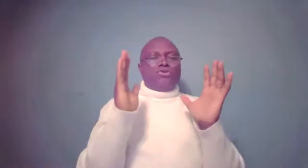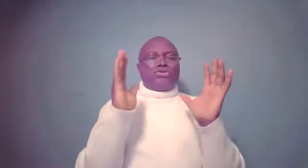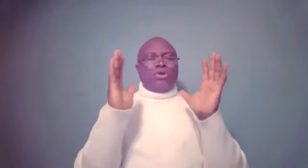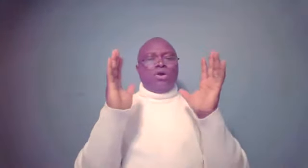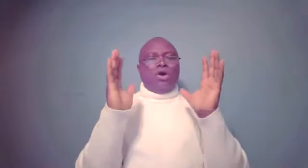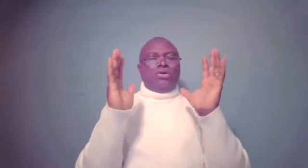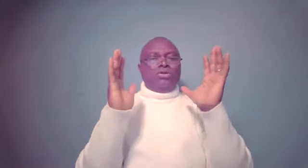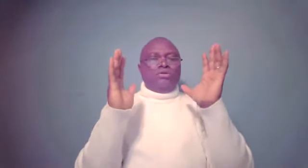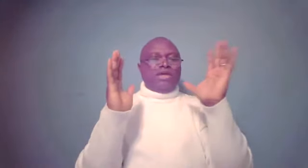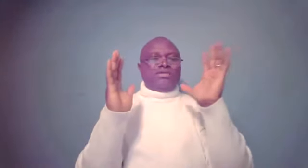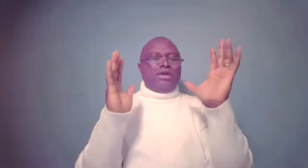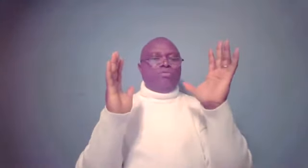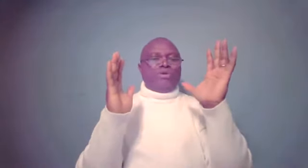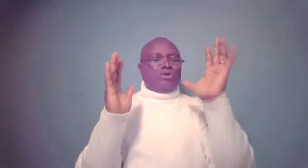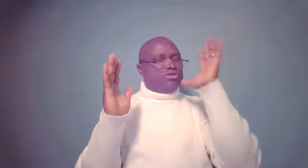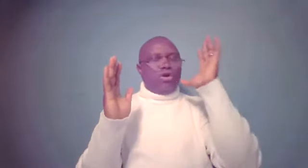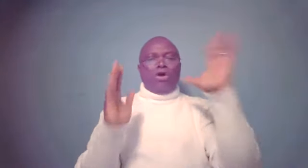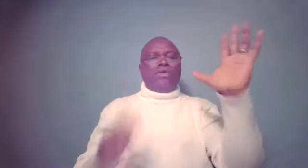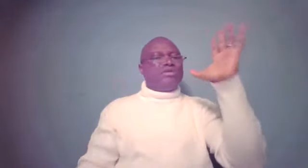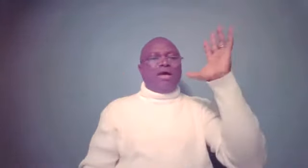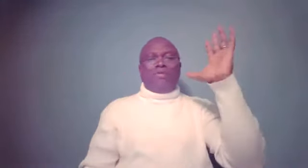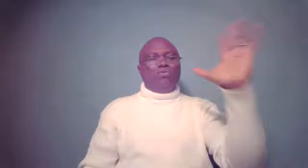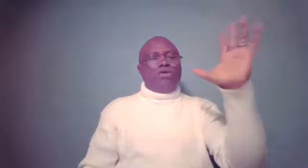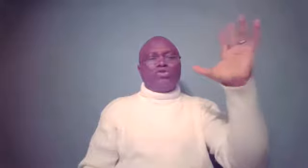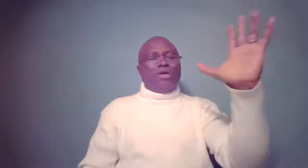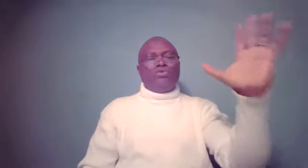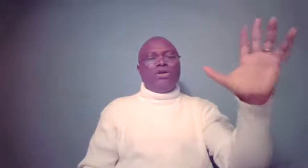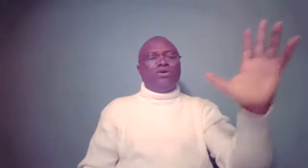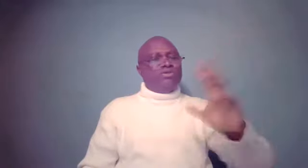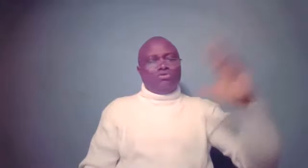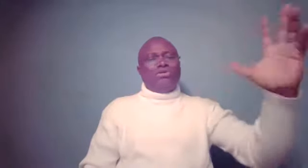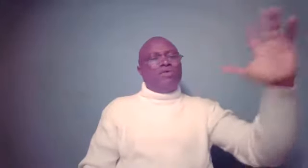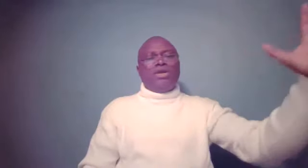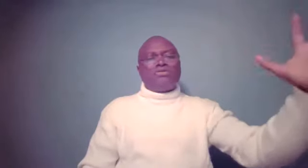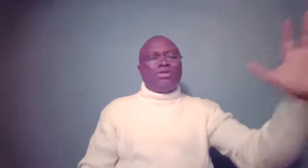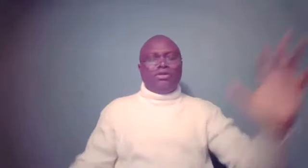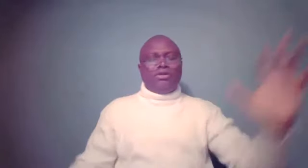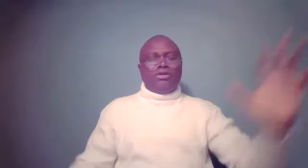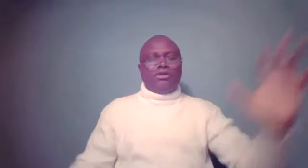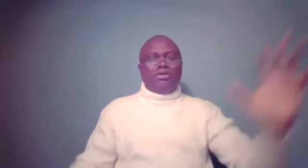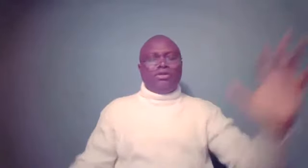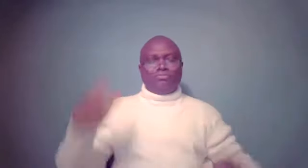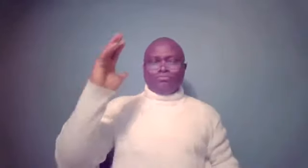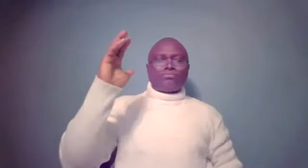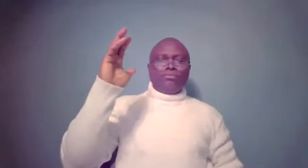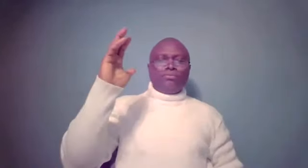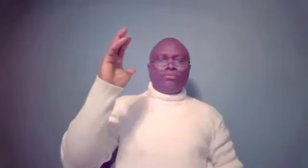on destiny helpers. It's always about the ones who are doing good, the good that we can see. And so today,